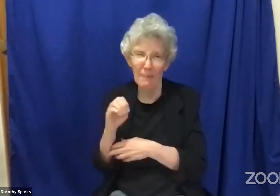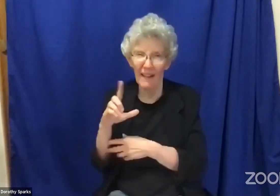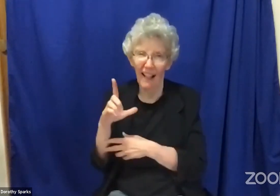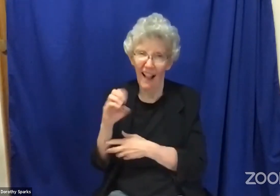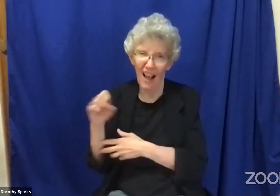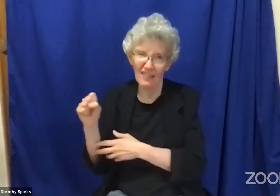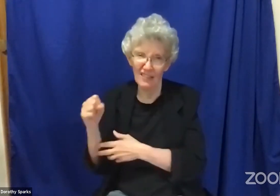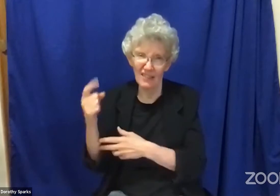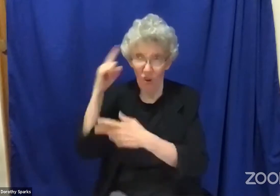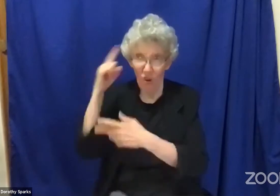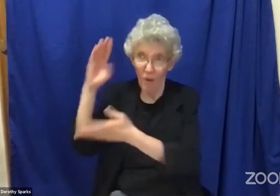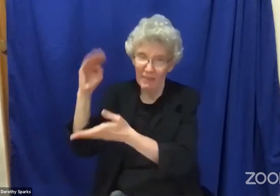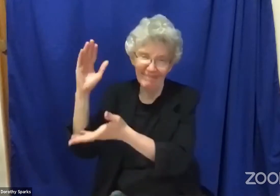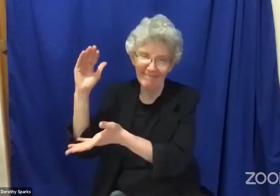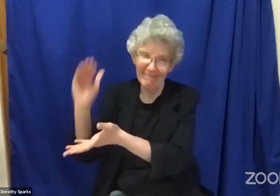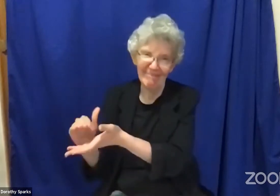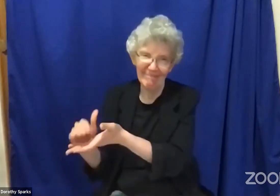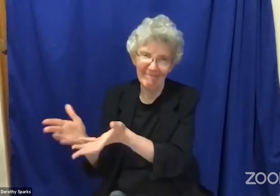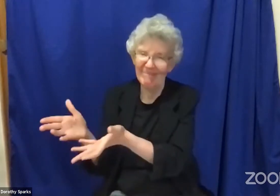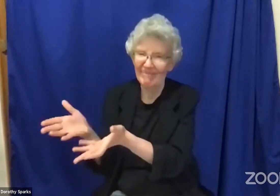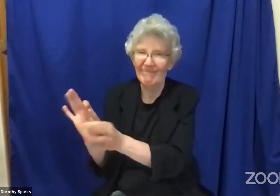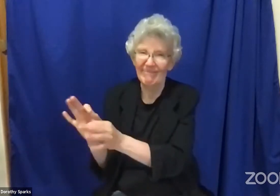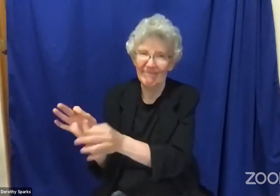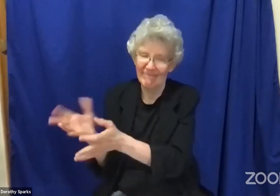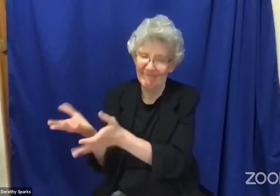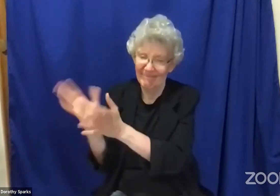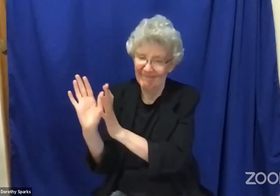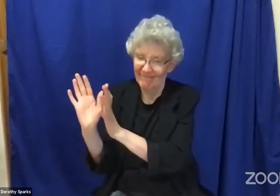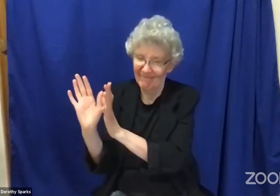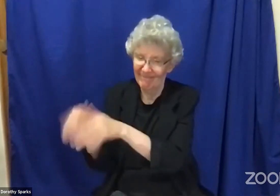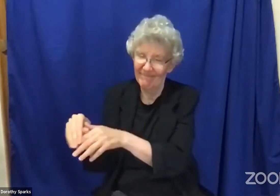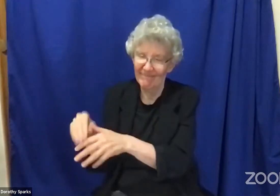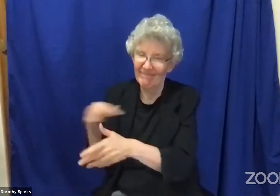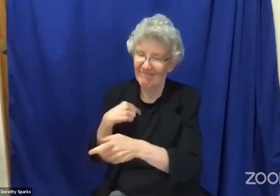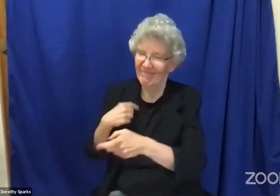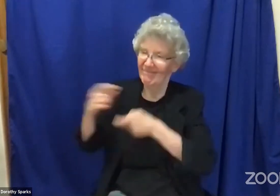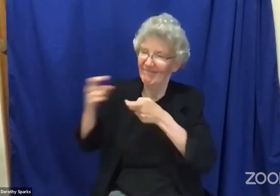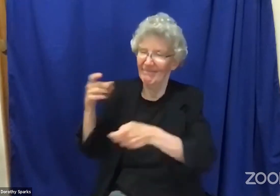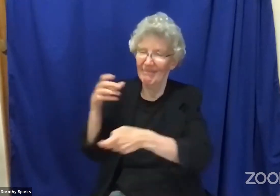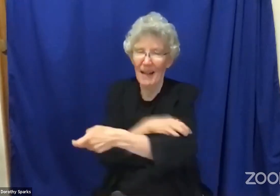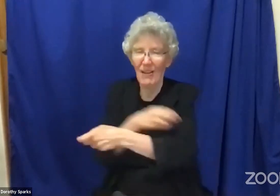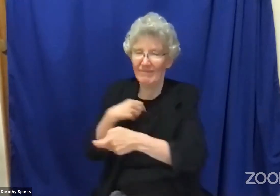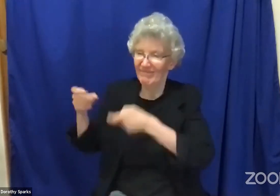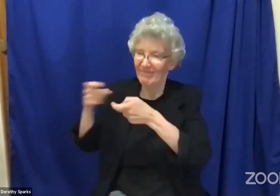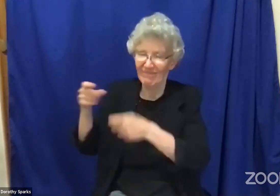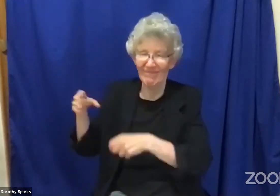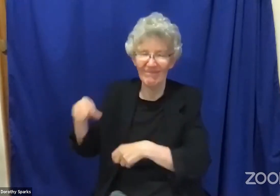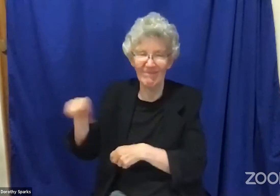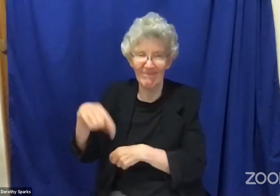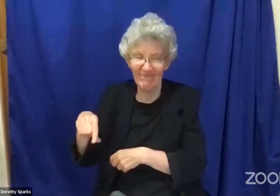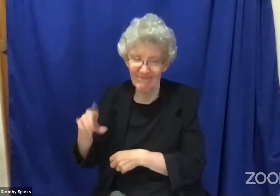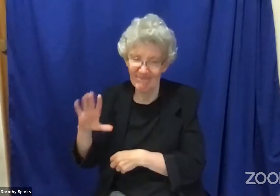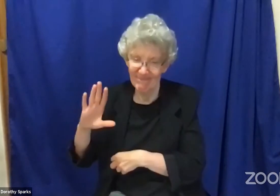and we may look at the black community and say that due to all of this oppression